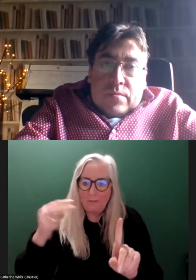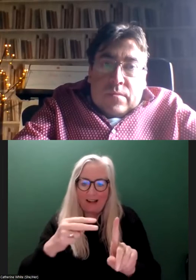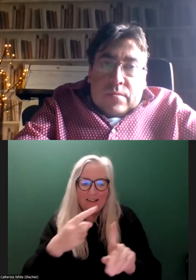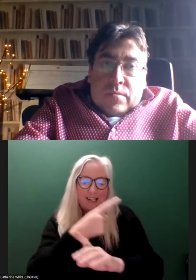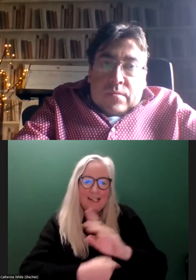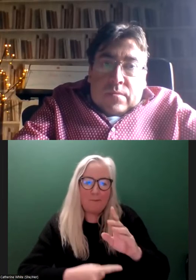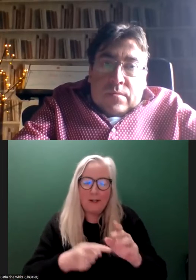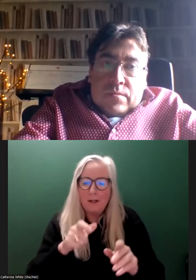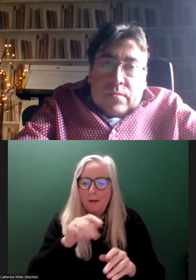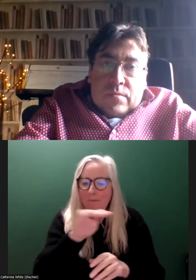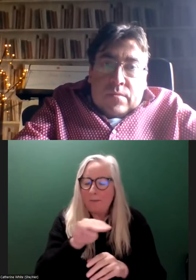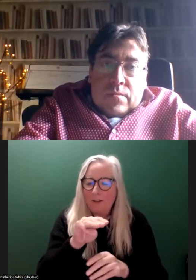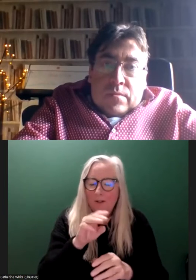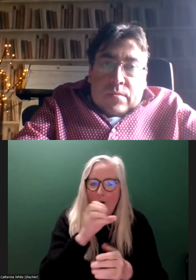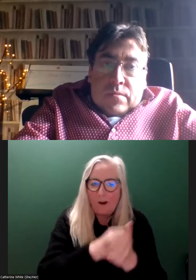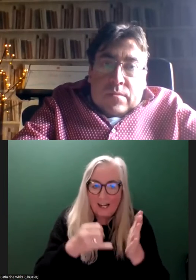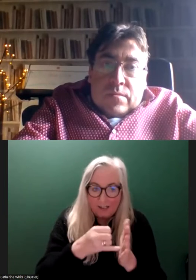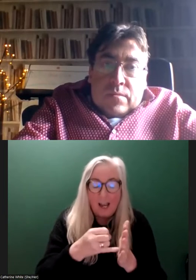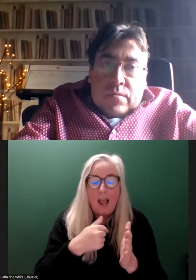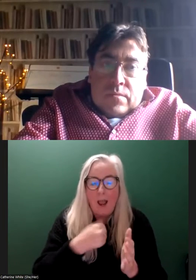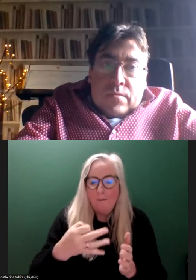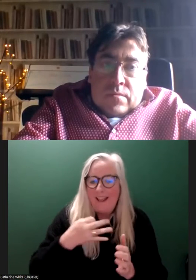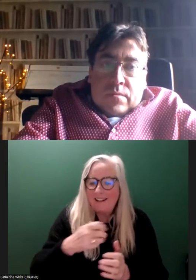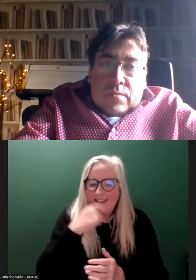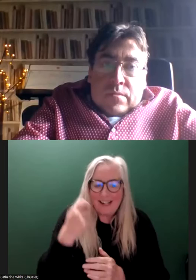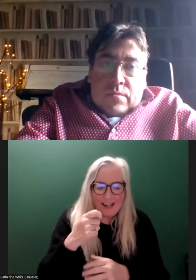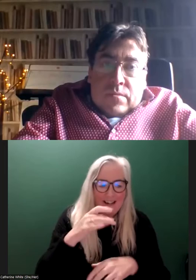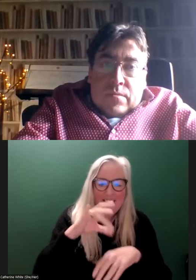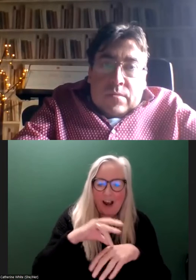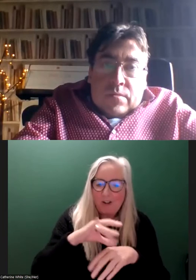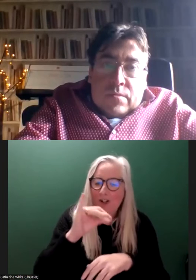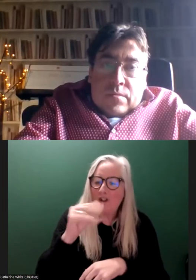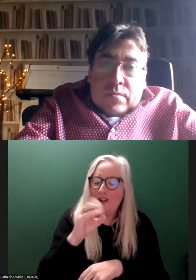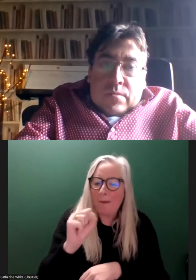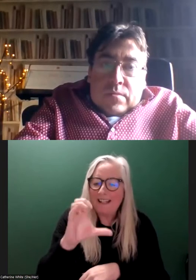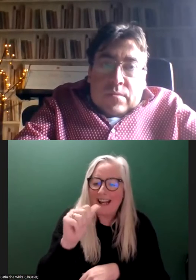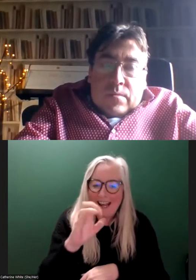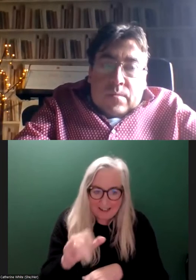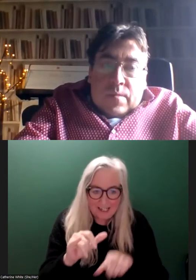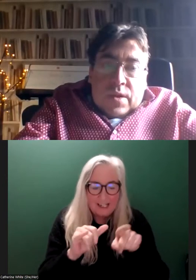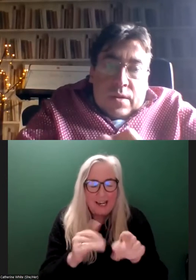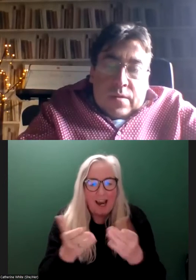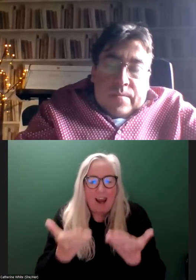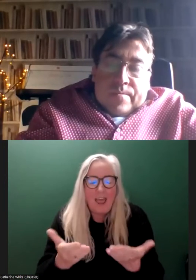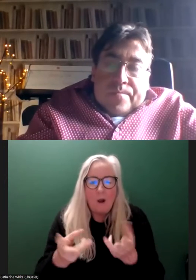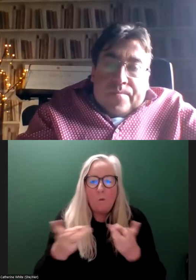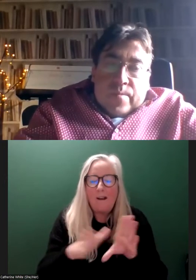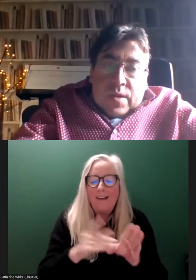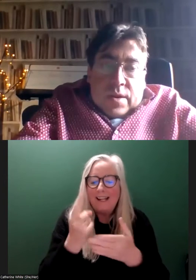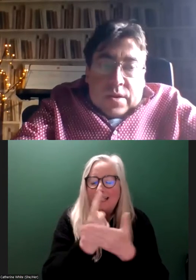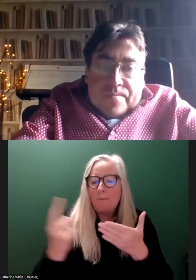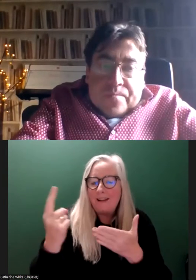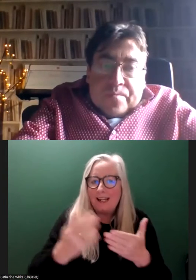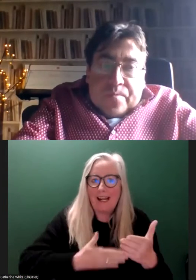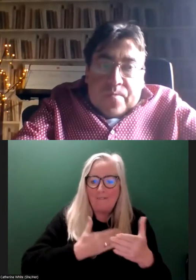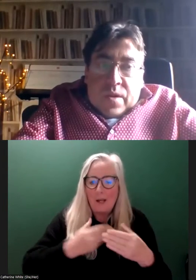I'm really pleased that our speaker will be Dr. James Casey. James currently works for the Independent Living Movement Ireland